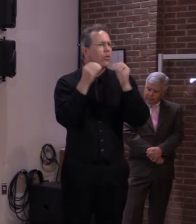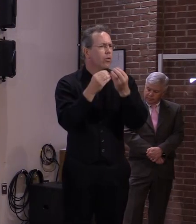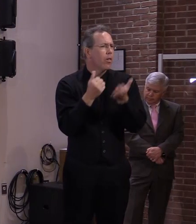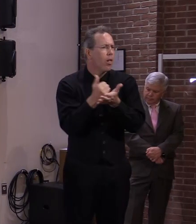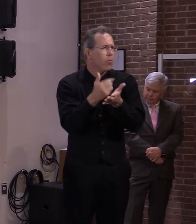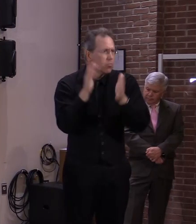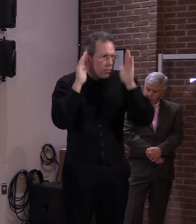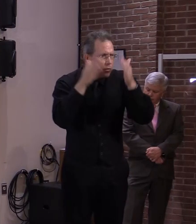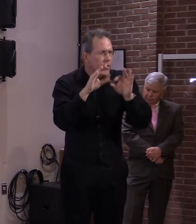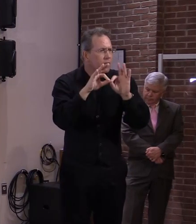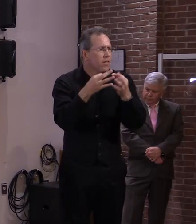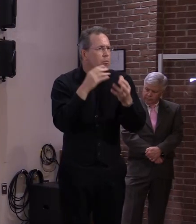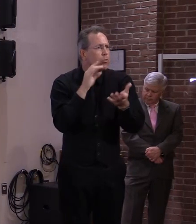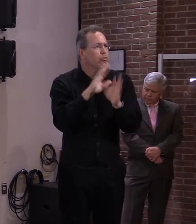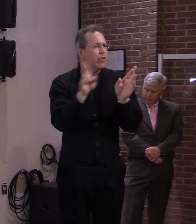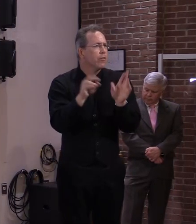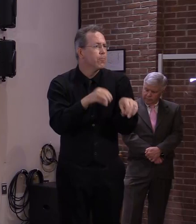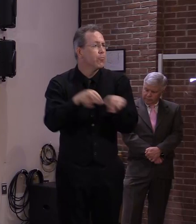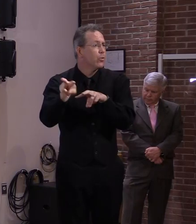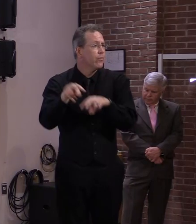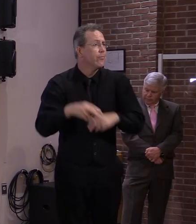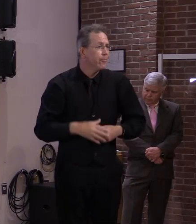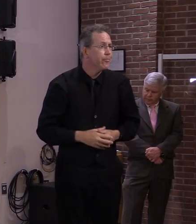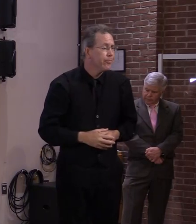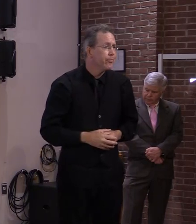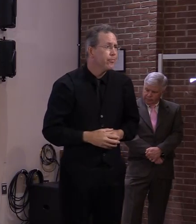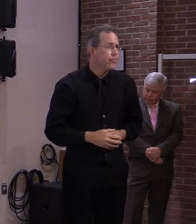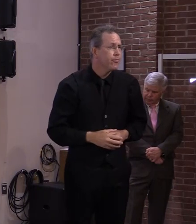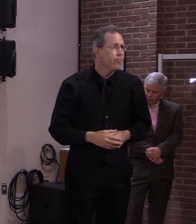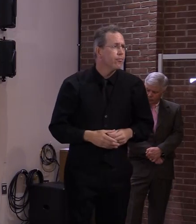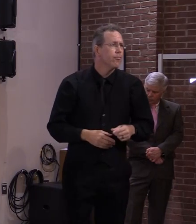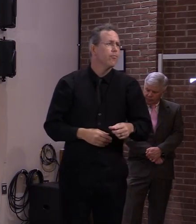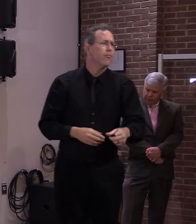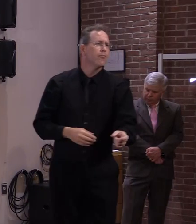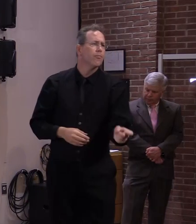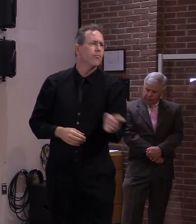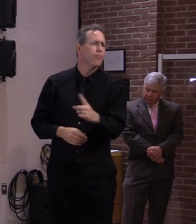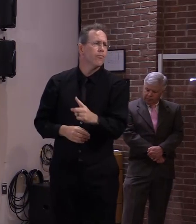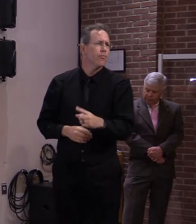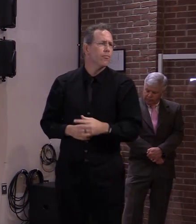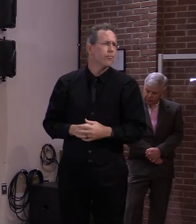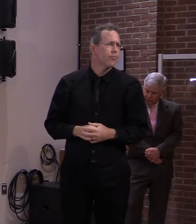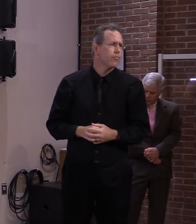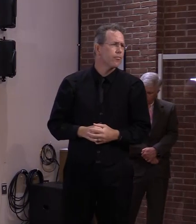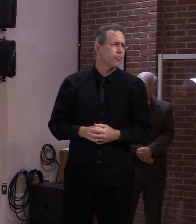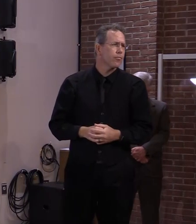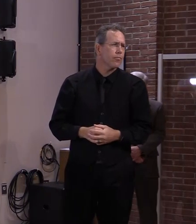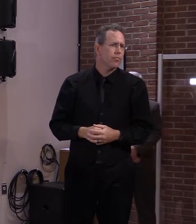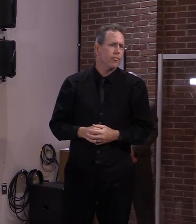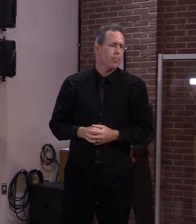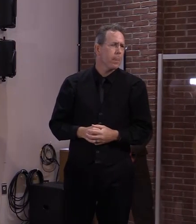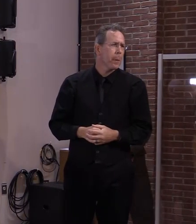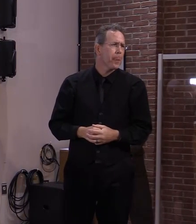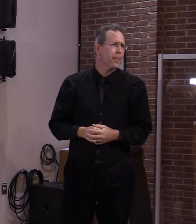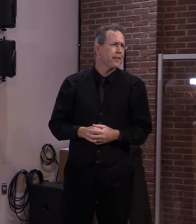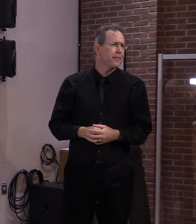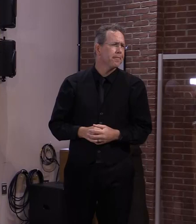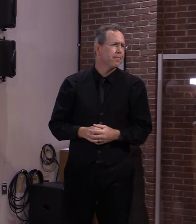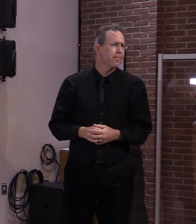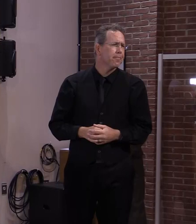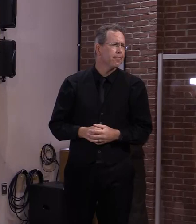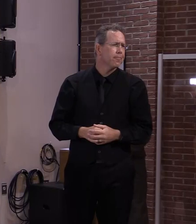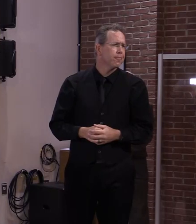thank you commissioner one more uh quick question for you governor you said that the executive order that you're signing i believe today will